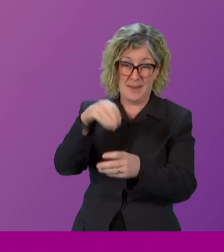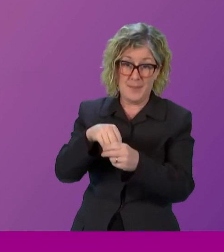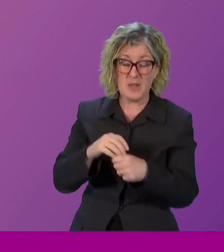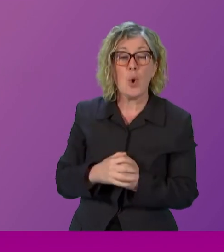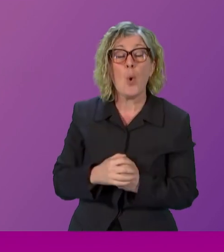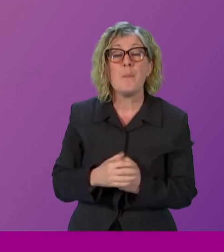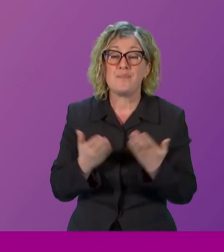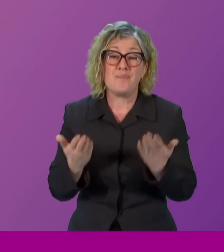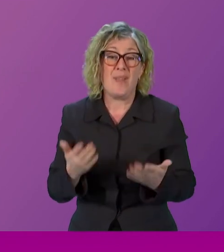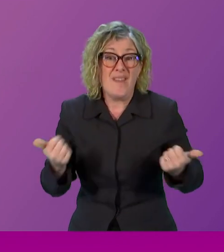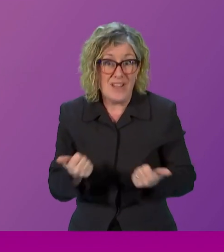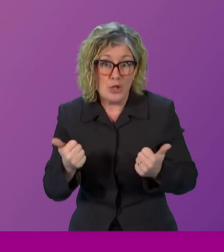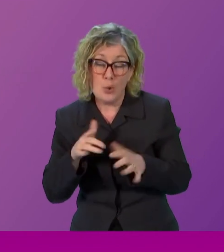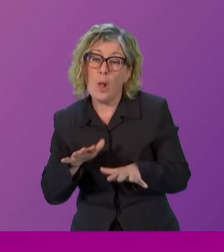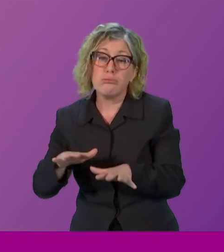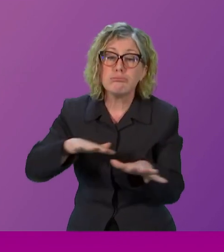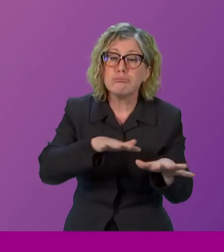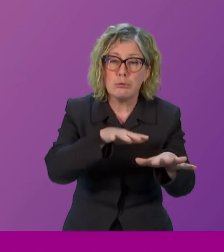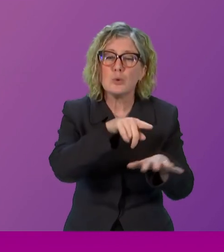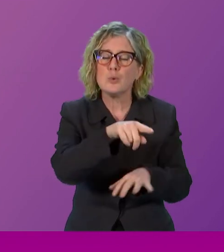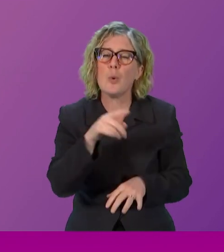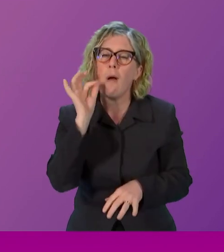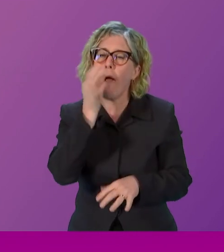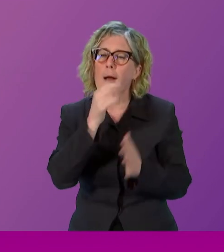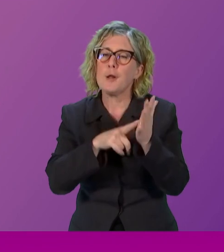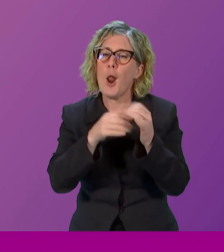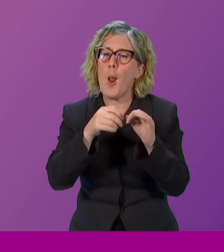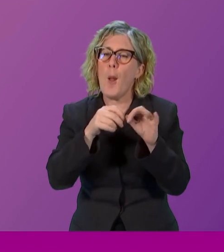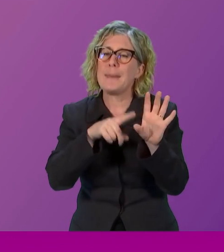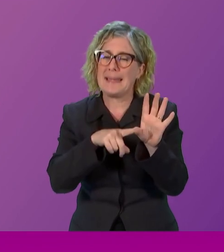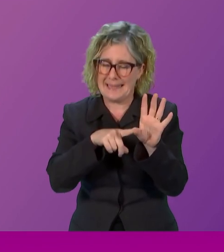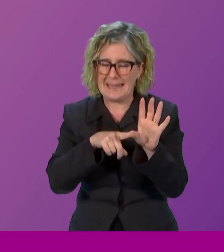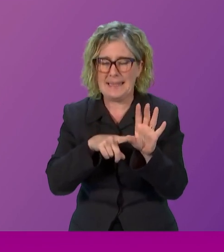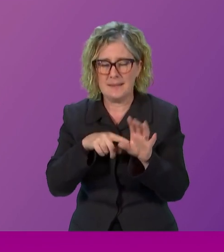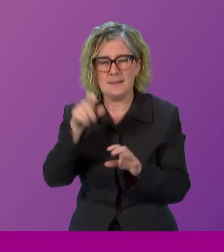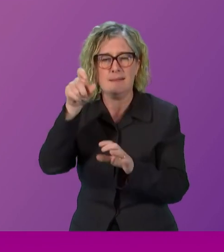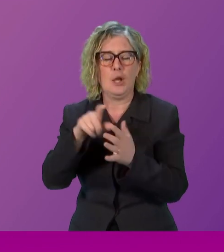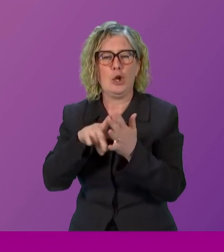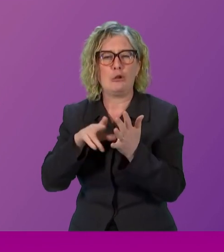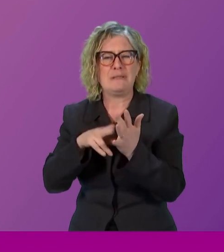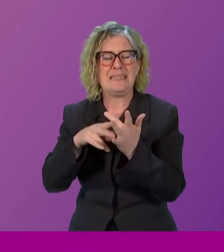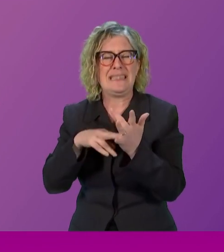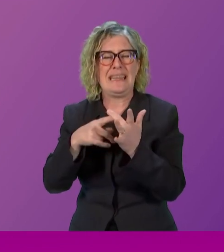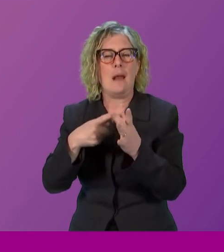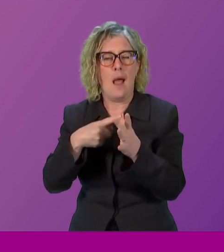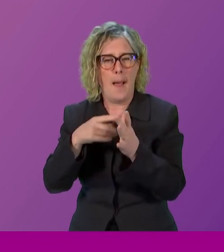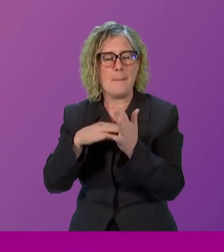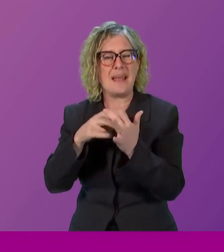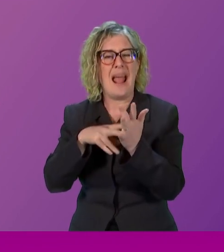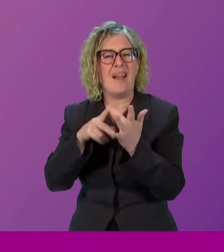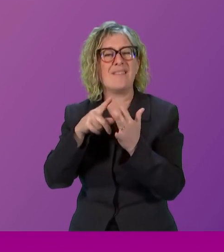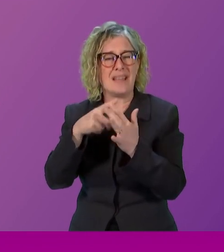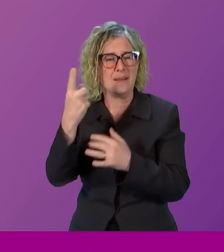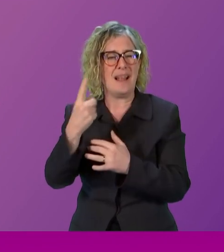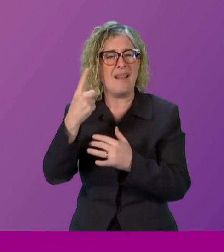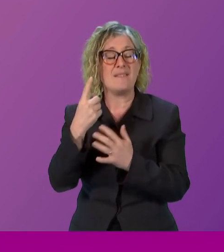McKelvey, our long, long and dear friend, MSP Minister for Equalities and Other People will